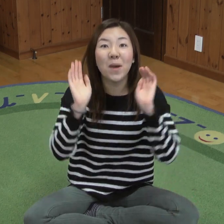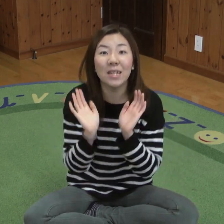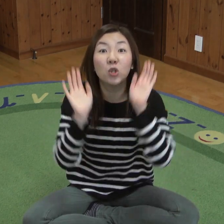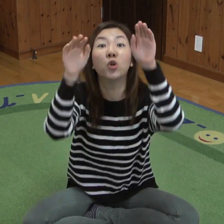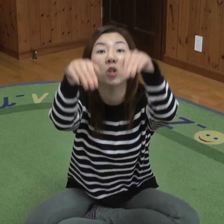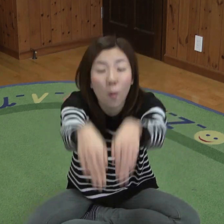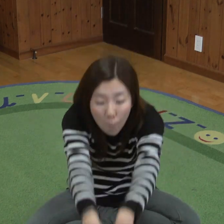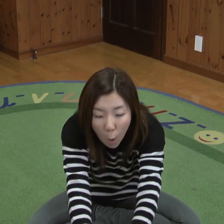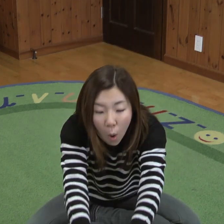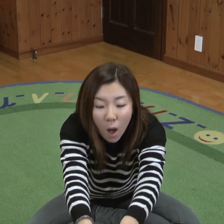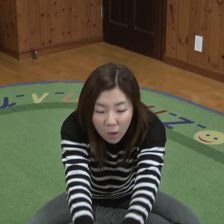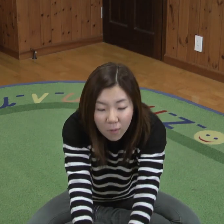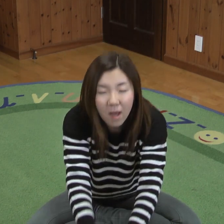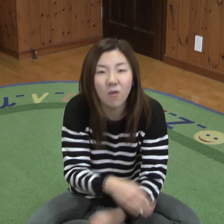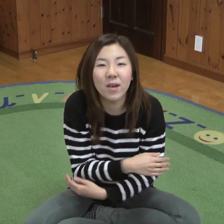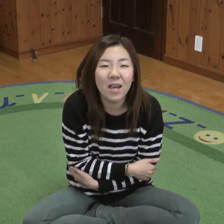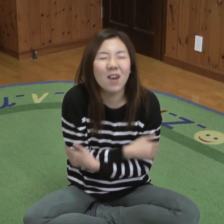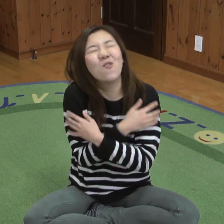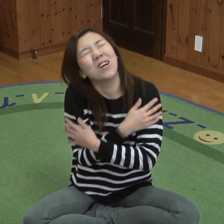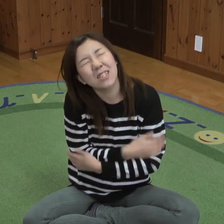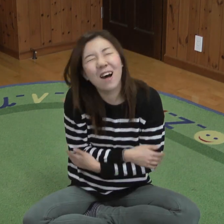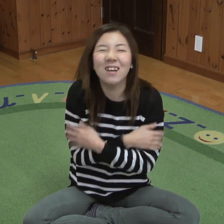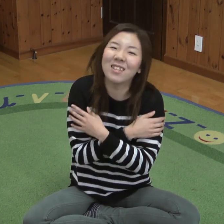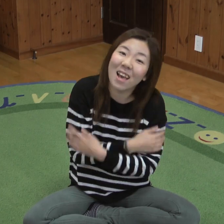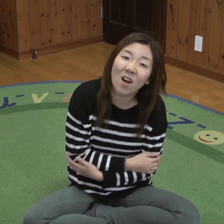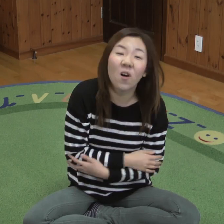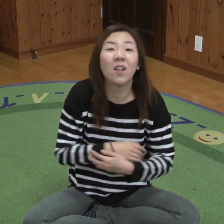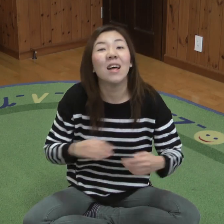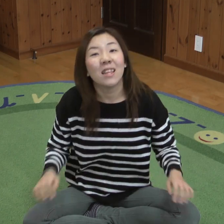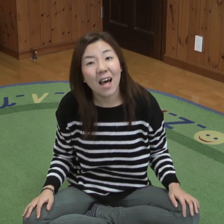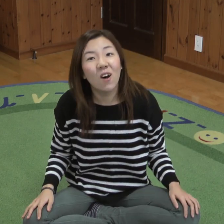into the pool where it was nice and cool. One